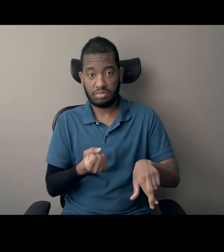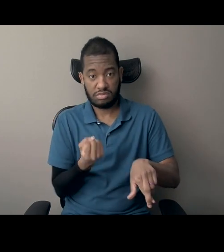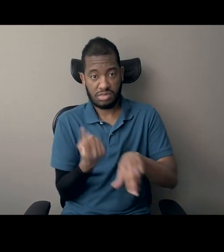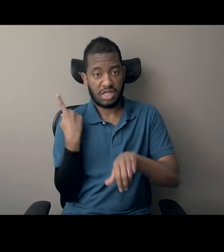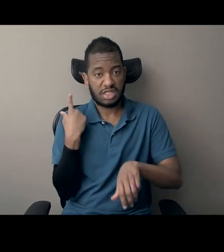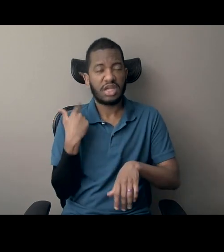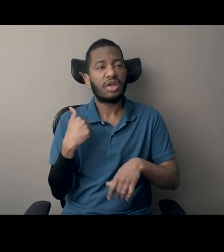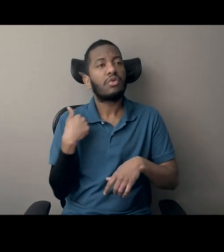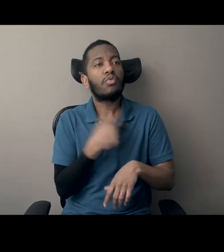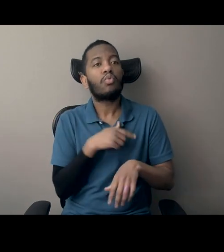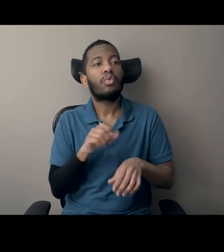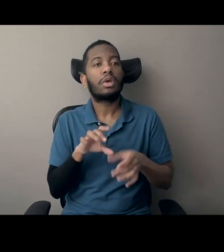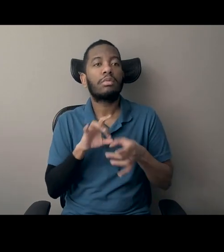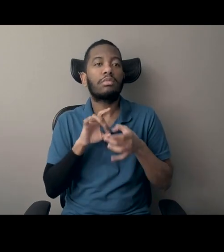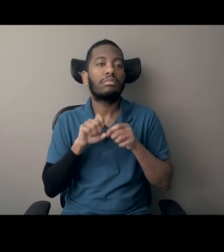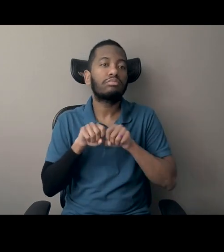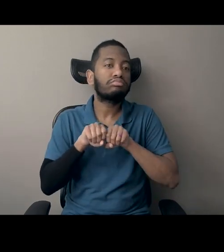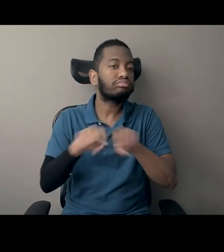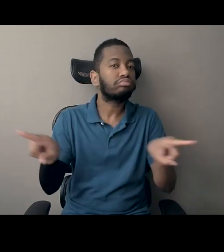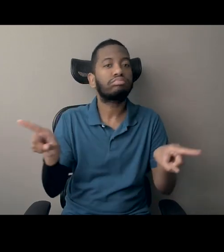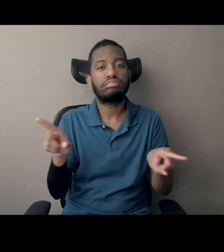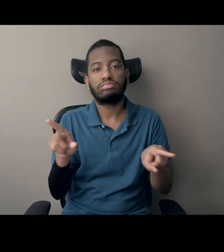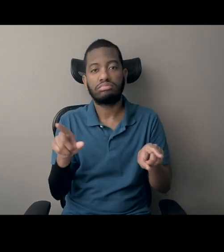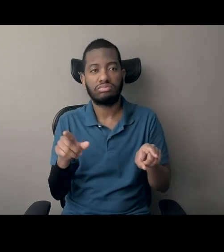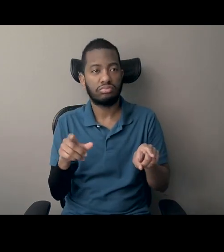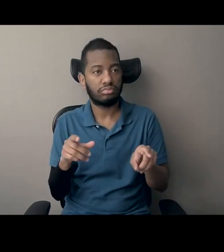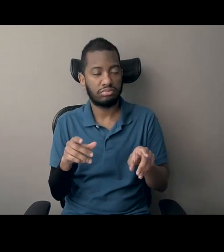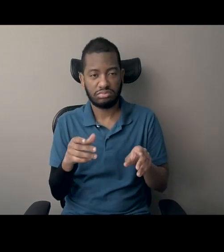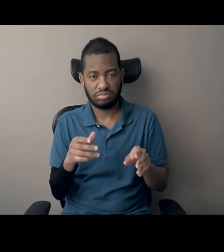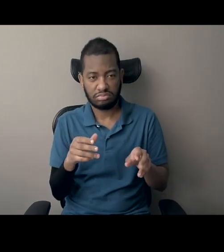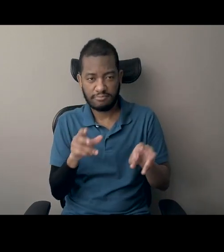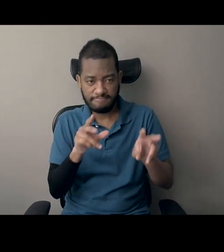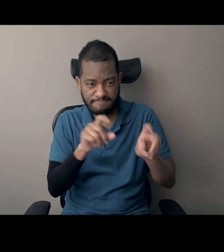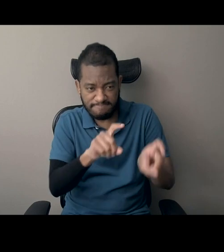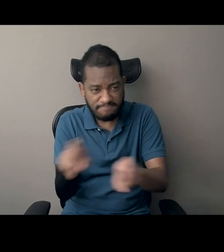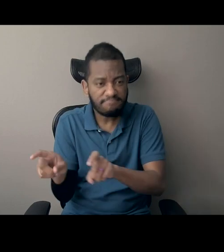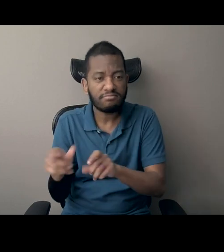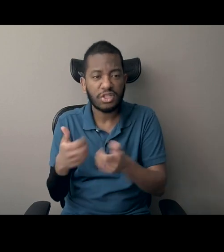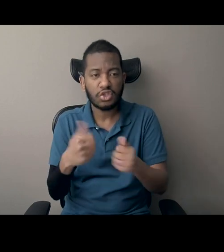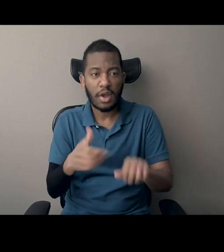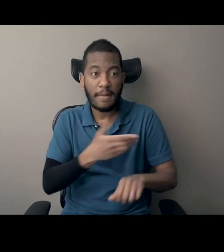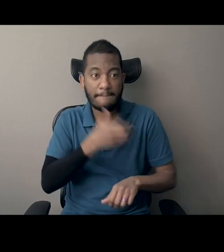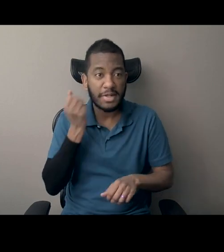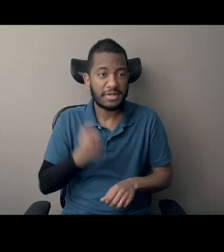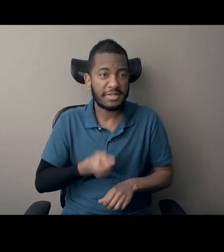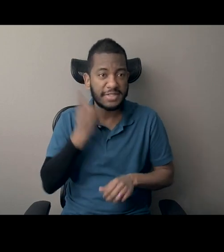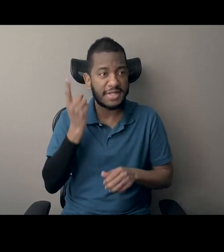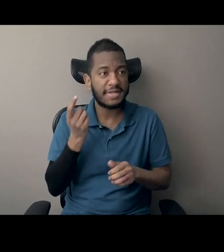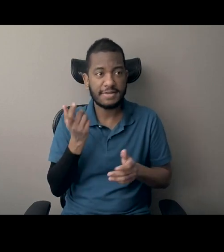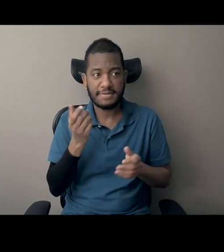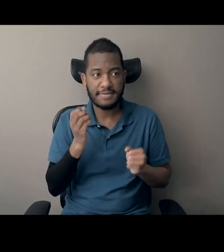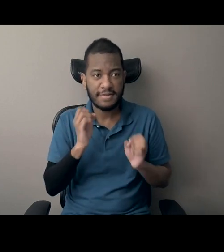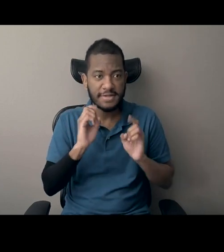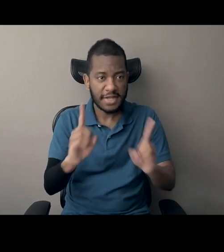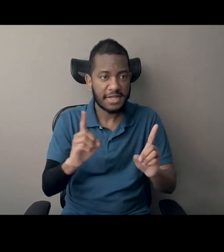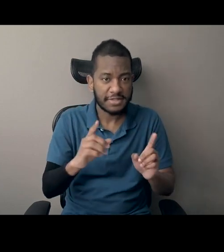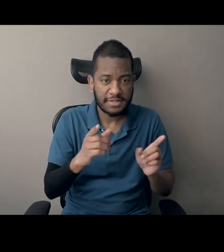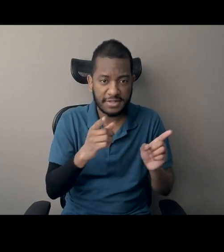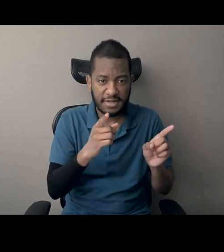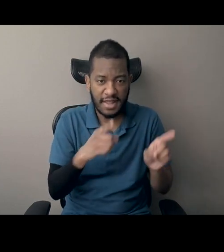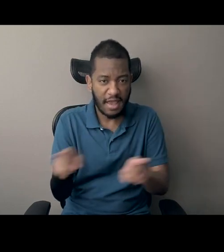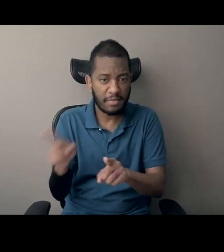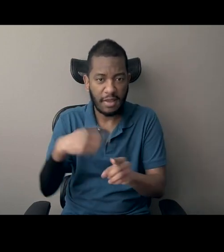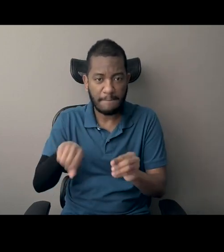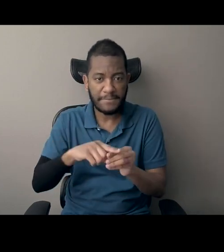Reconstruction's place in K-12 education. And if we could put up a snapshot of our key